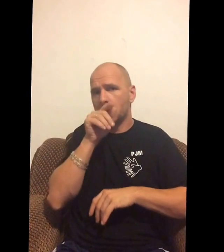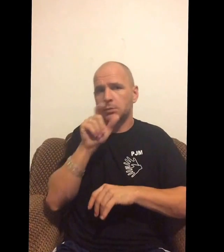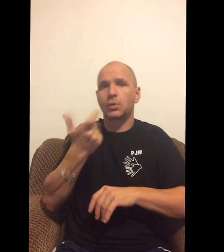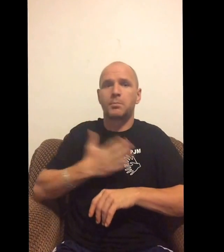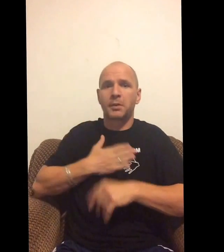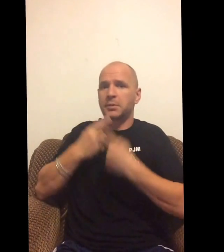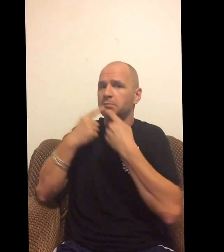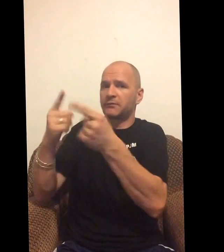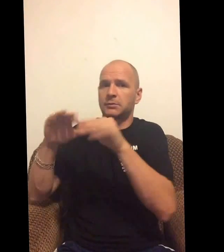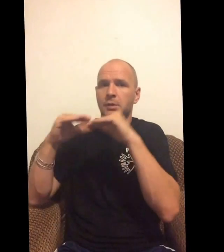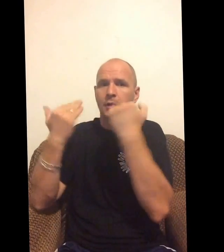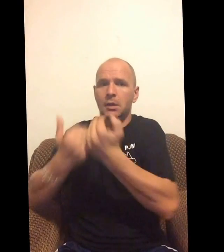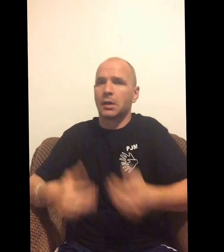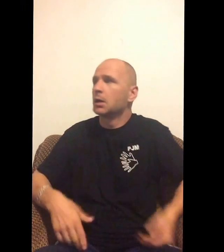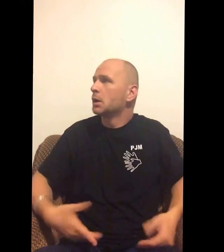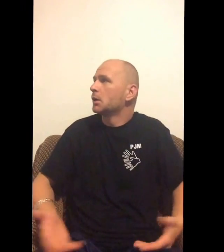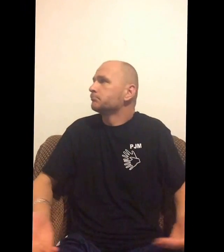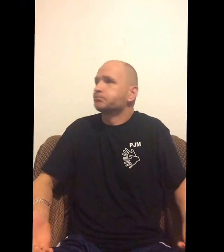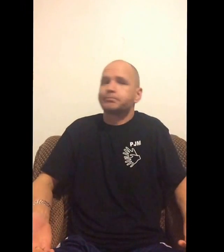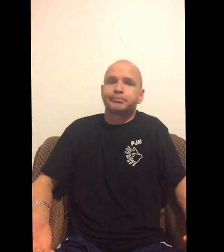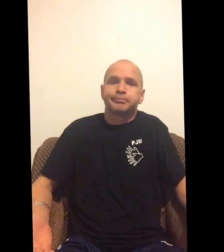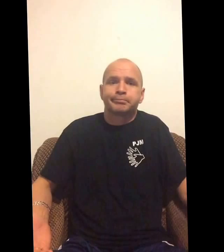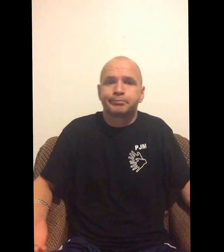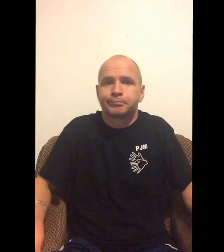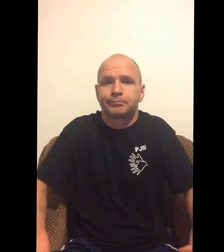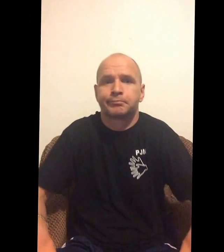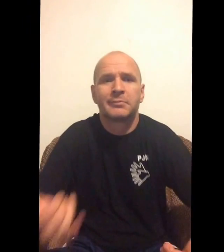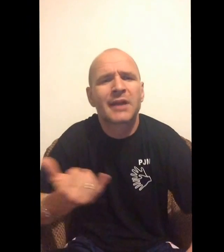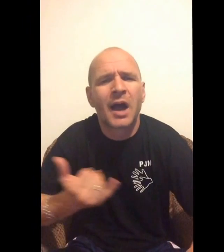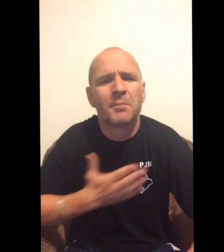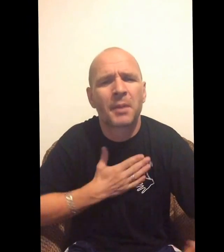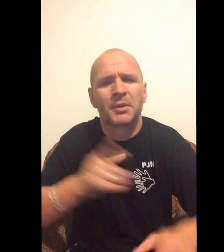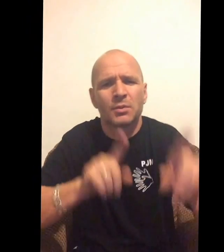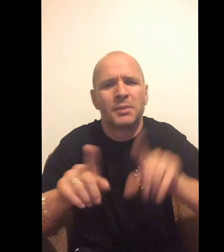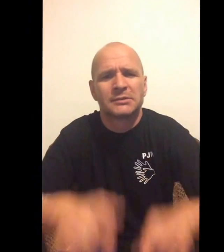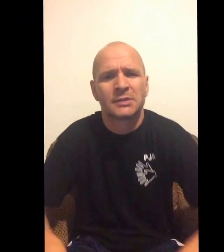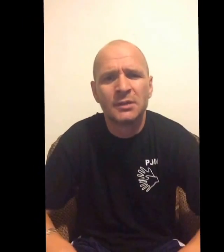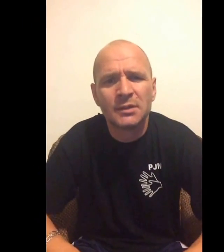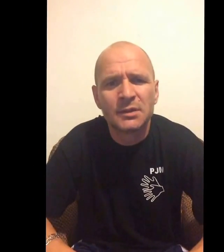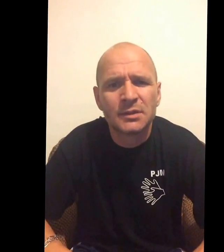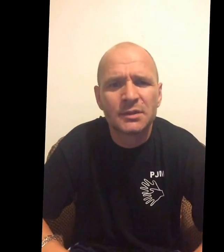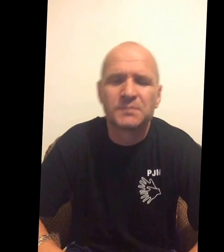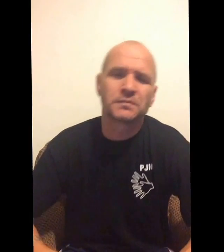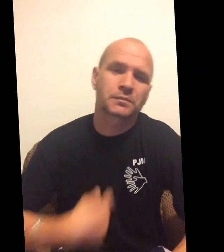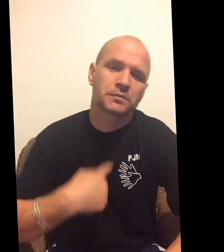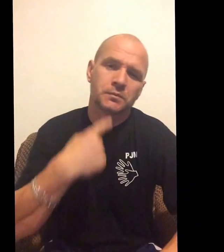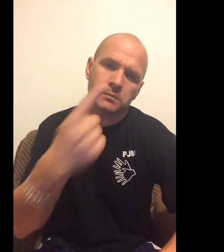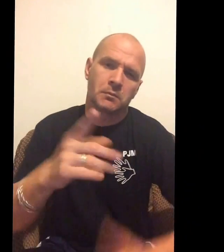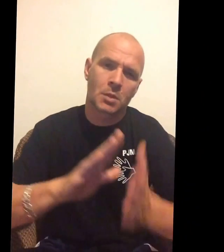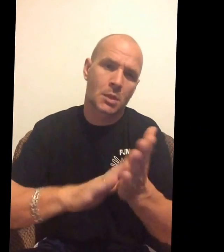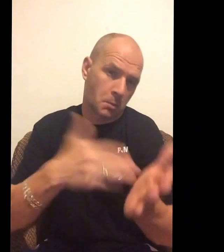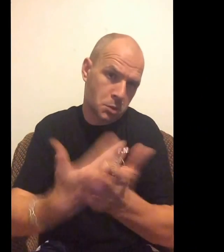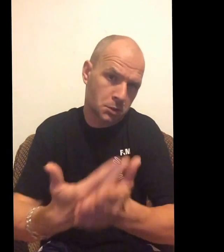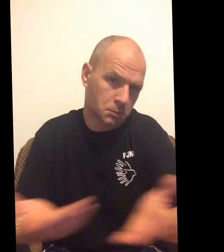I'll try to again. I'm going to have again. I want to take my eye on I'll try to